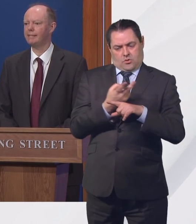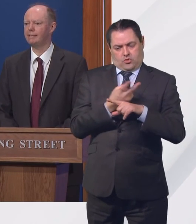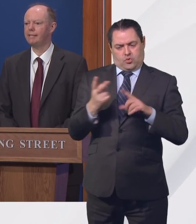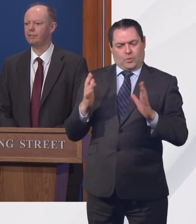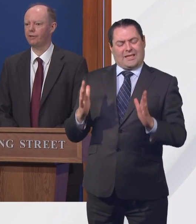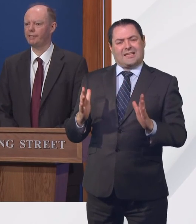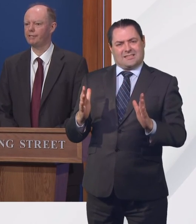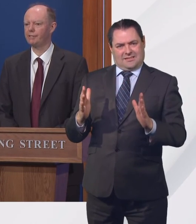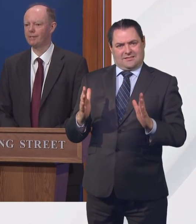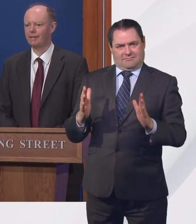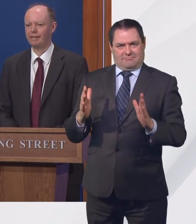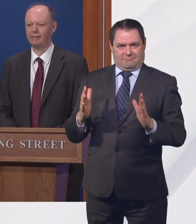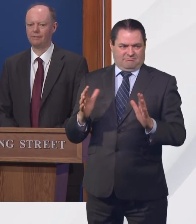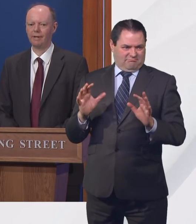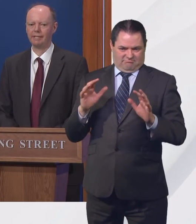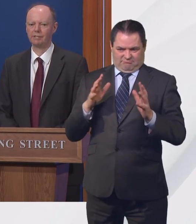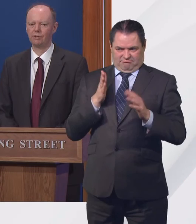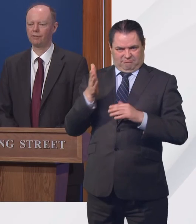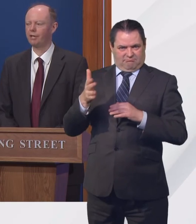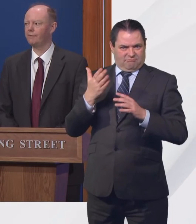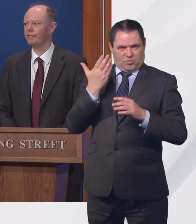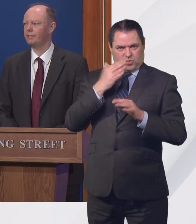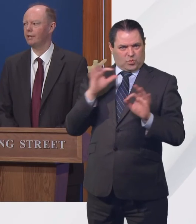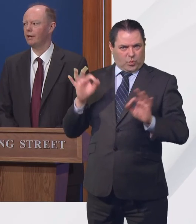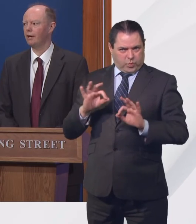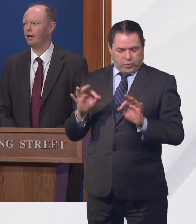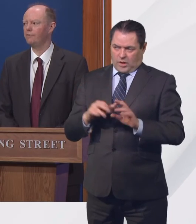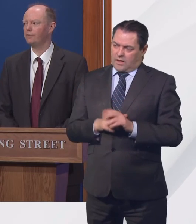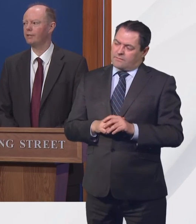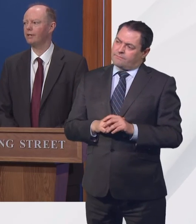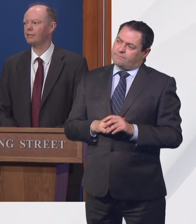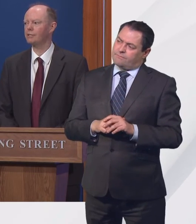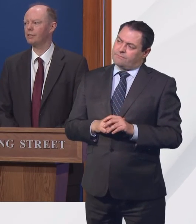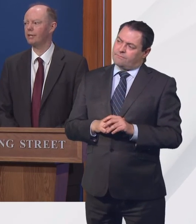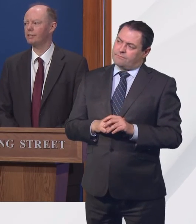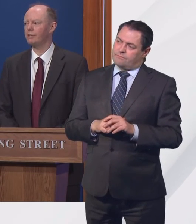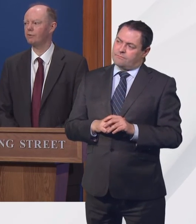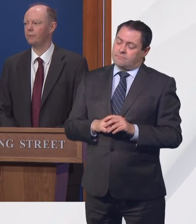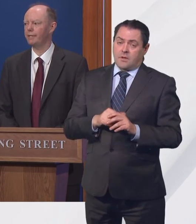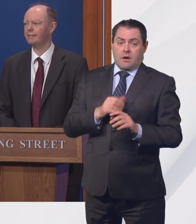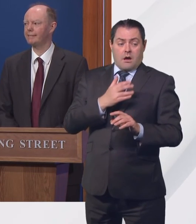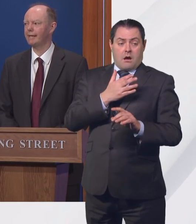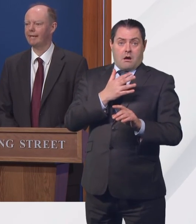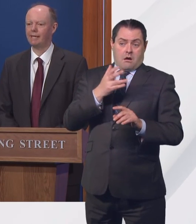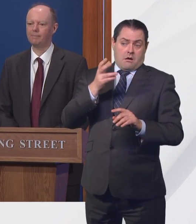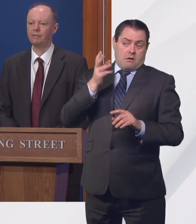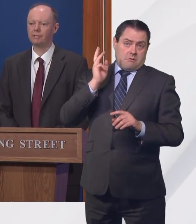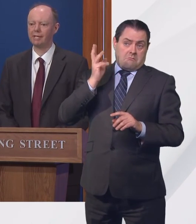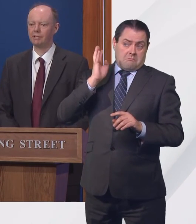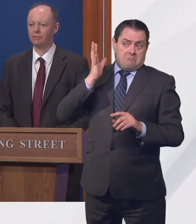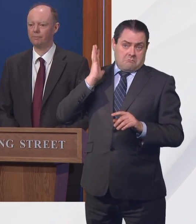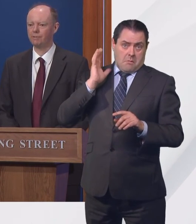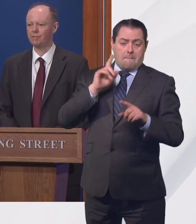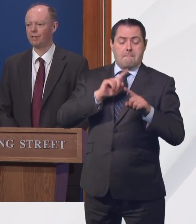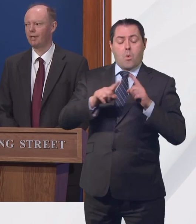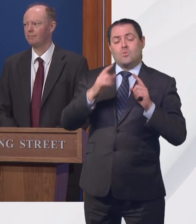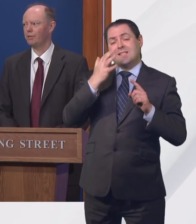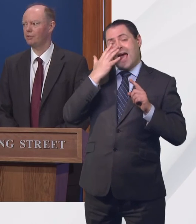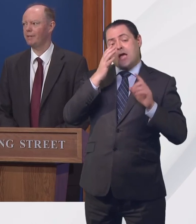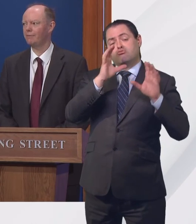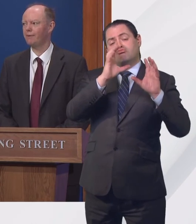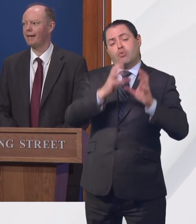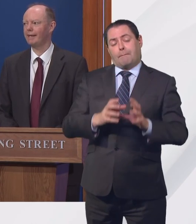a steady decrease in the rates of COVID over the last several weeks in most age groups,